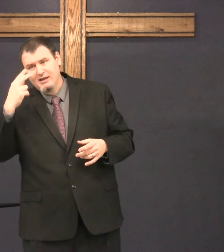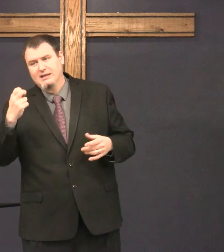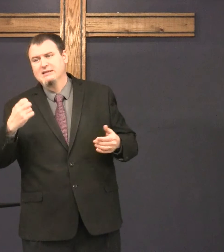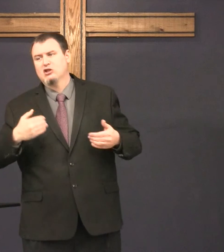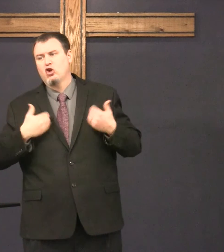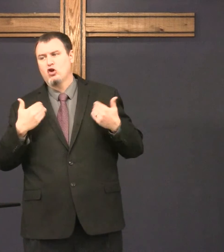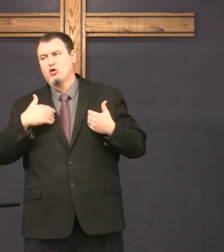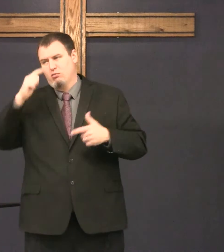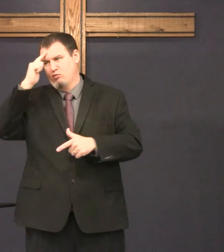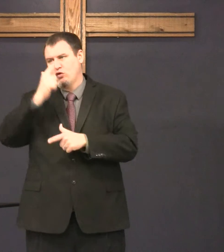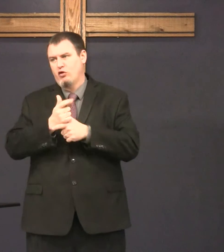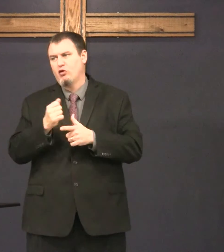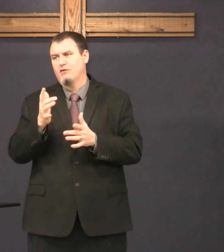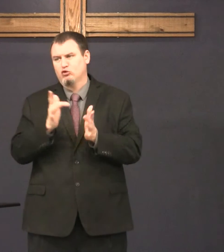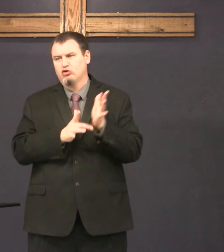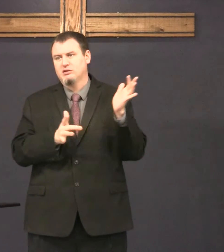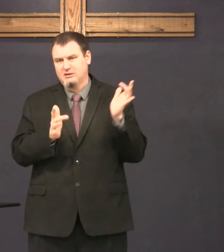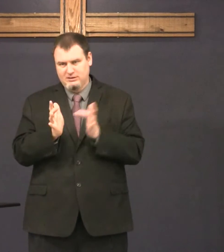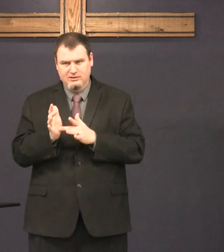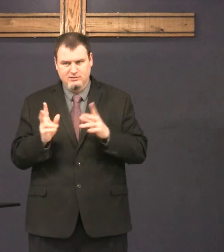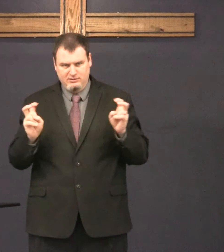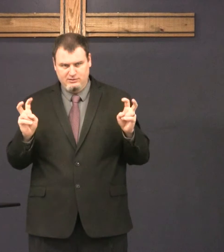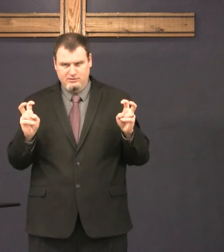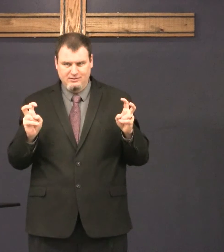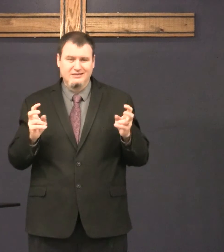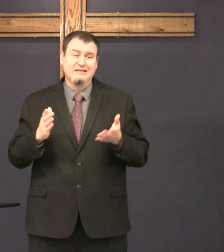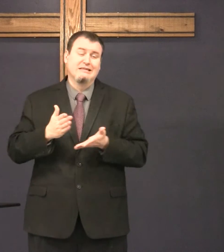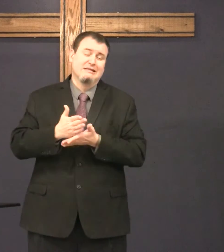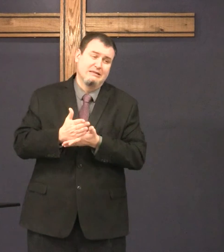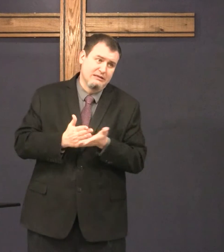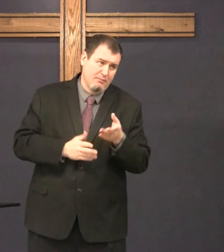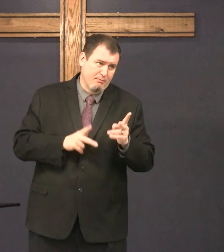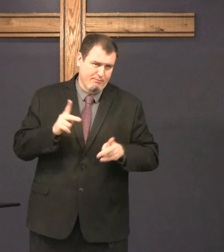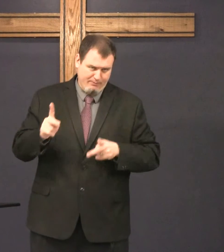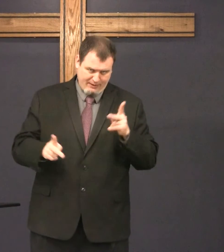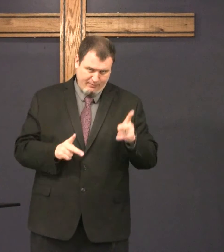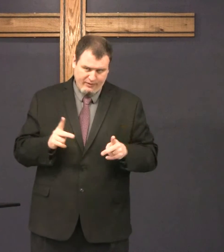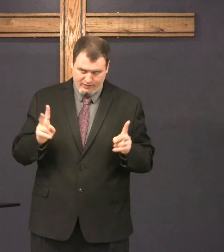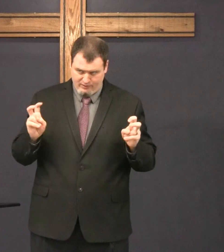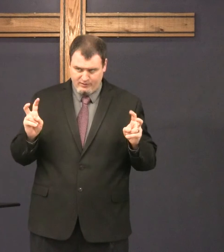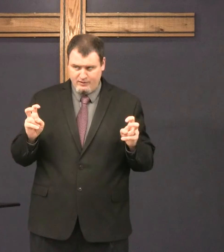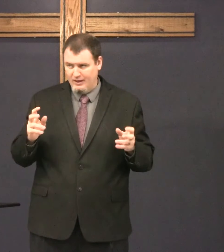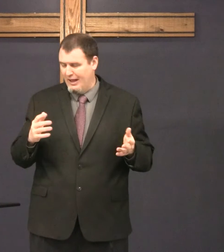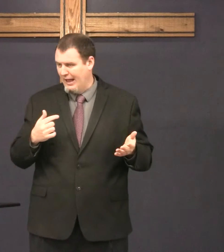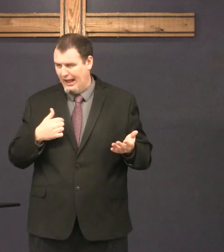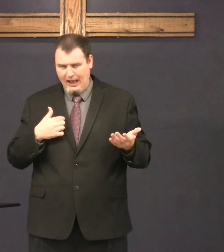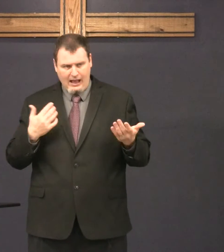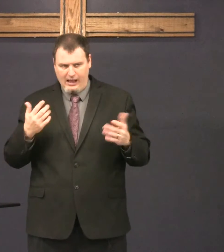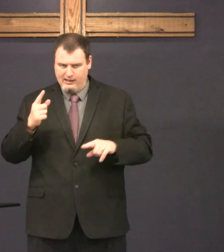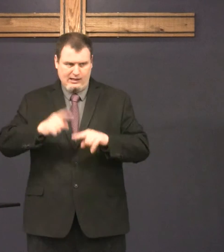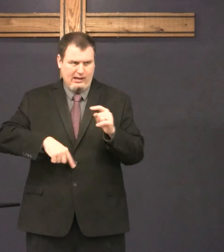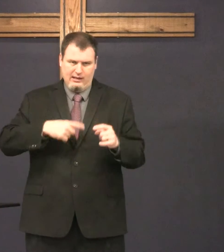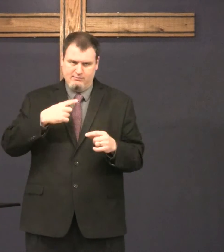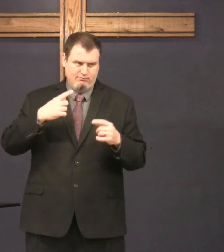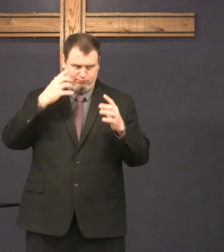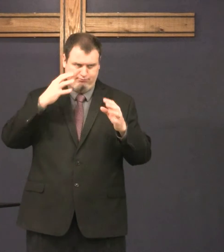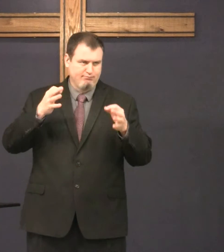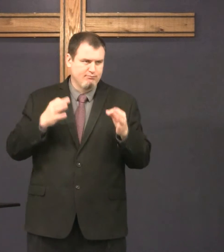So that he was called Thomas. Some people think he was the younger brother of Jesus. I can't